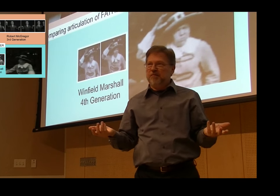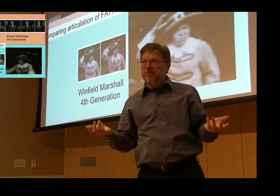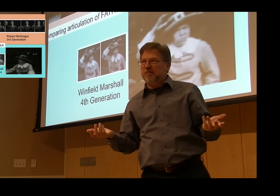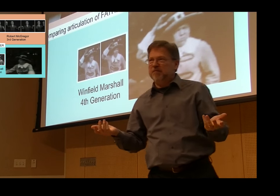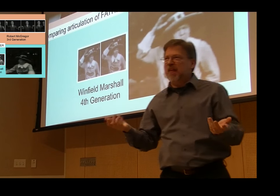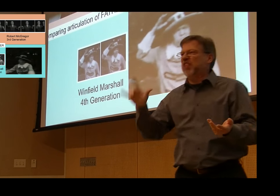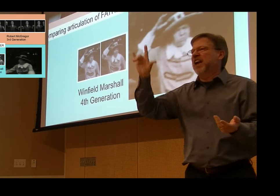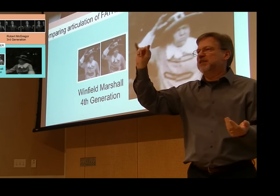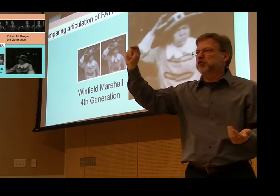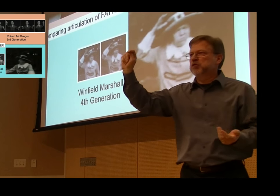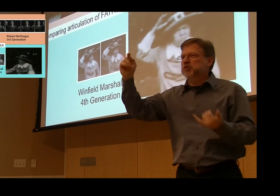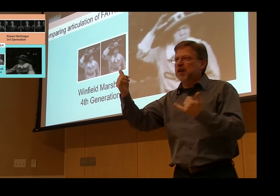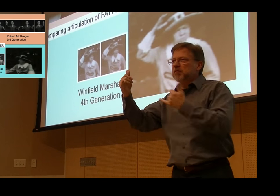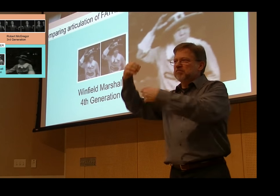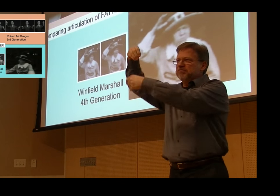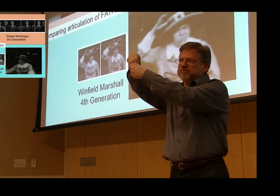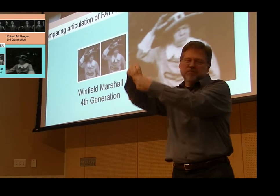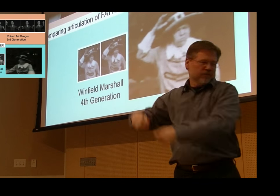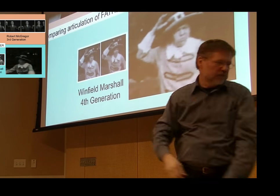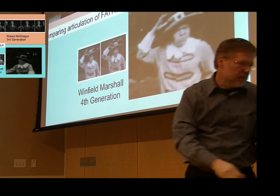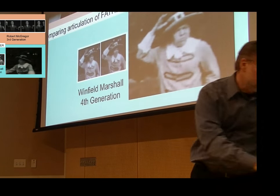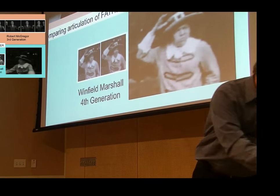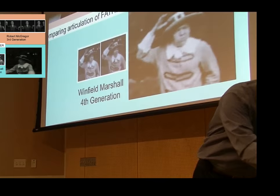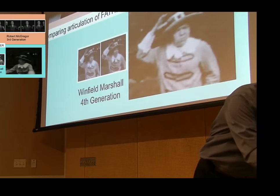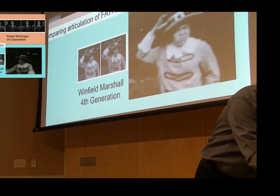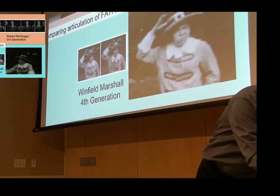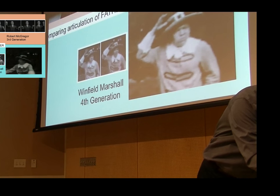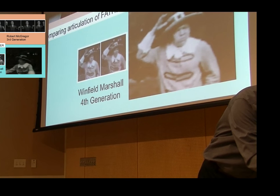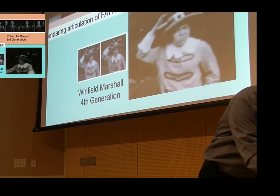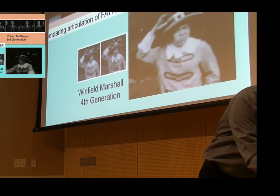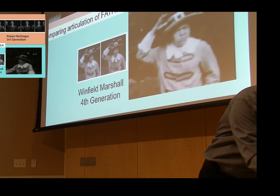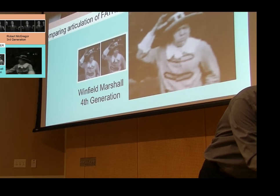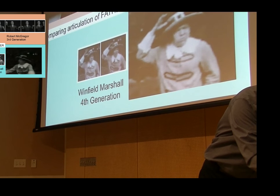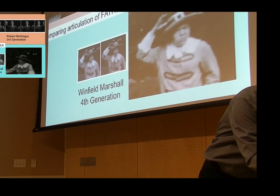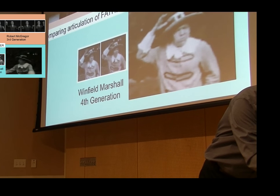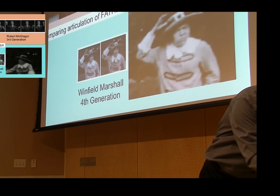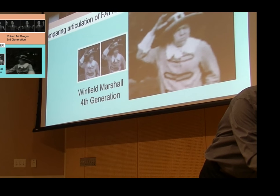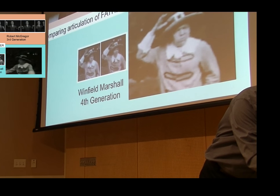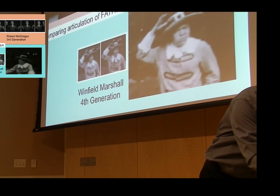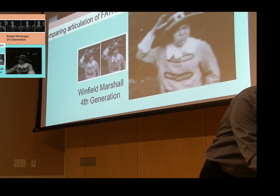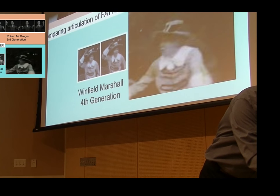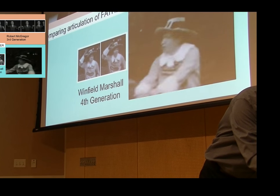will revert back to McGregor's version because of its literary heritage.